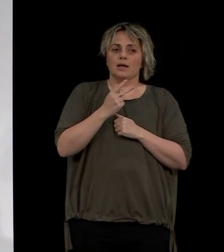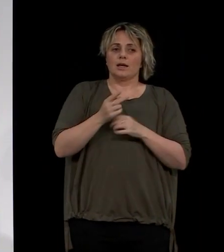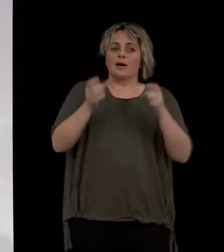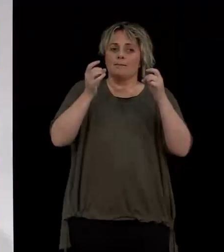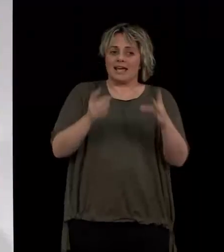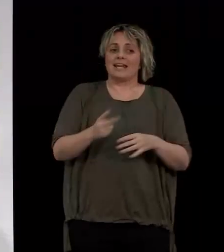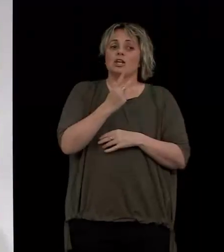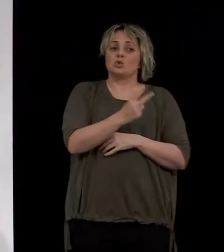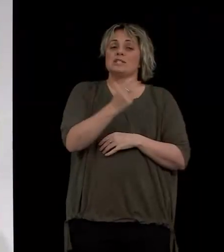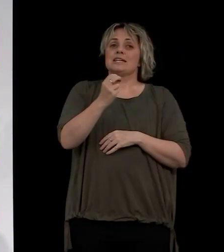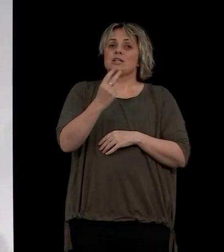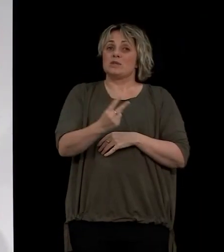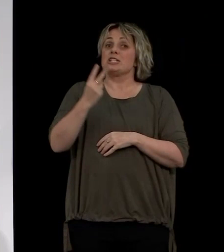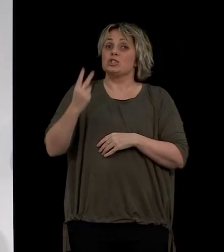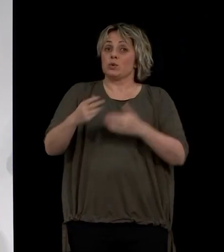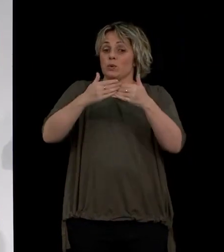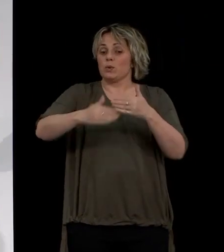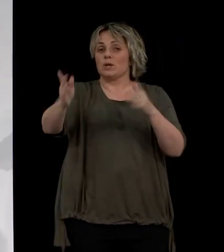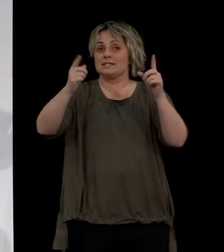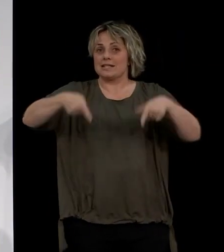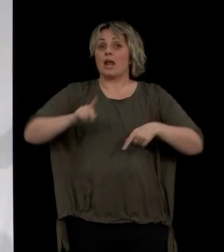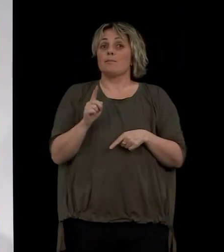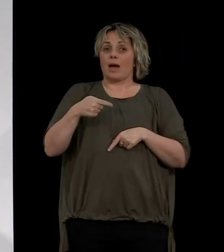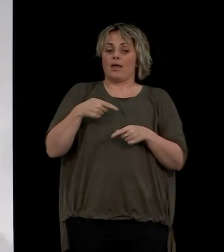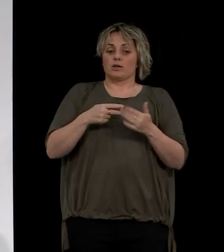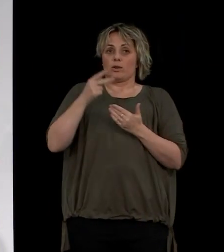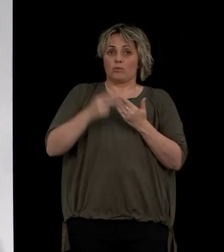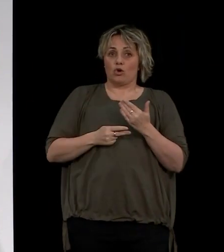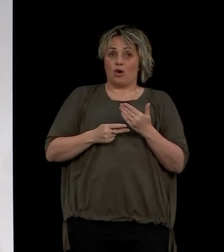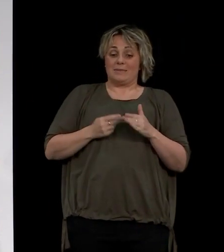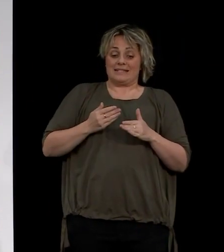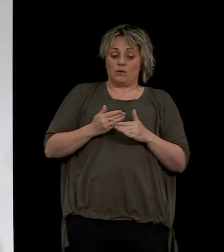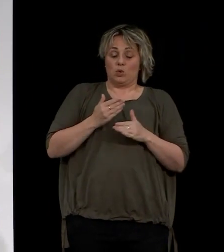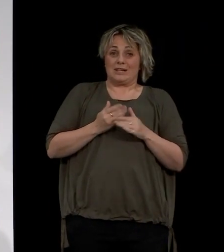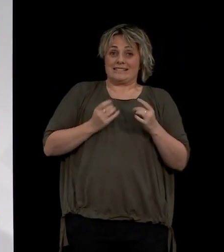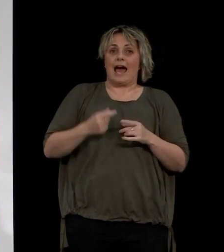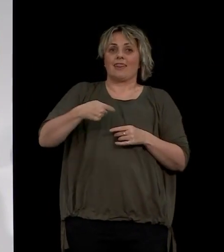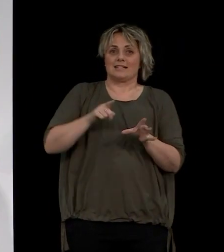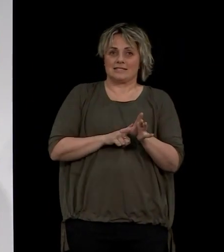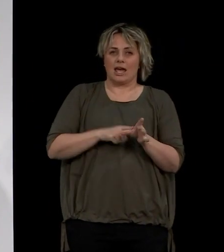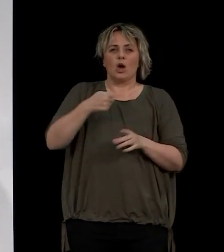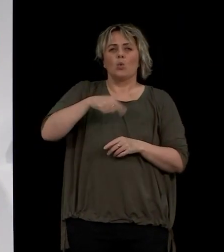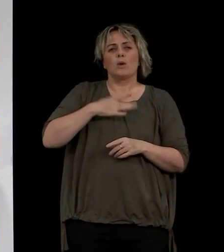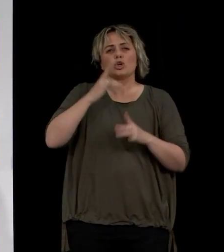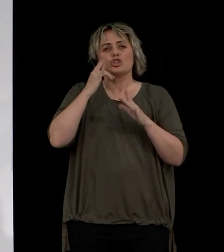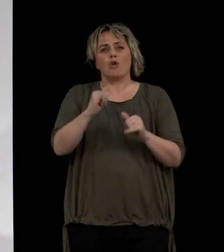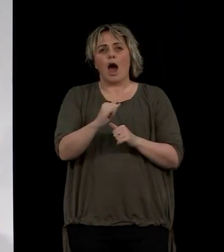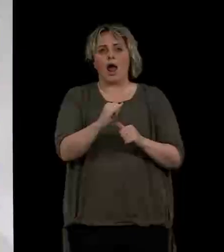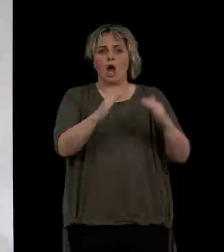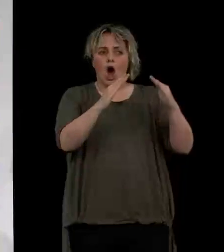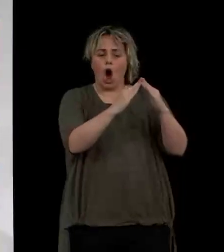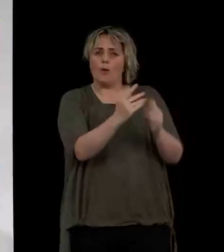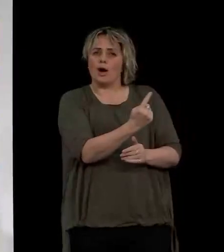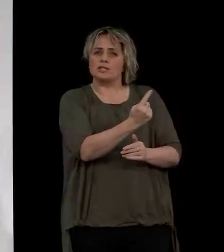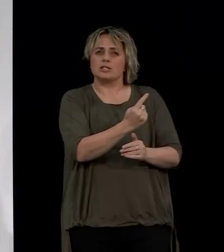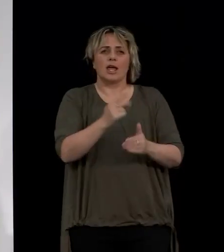But to prepare, we had a work programme that started this year. And that included our self-isolation trial, an alternative to